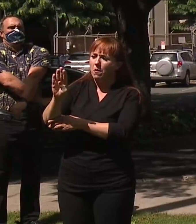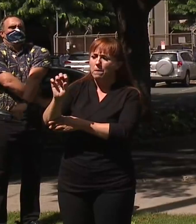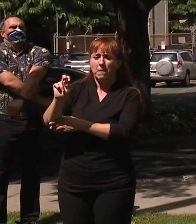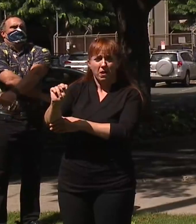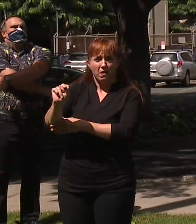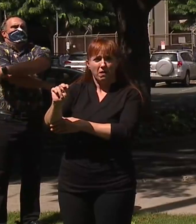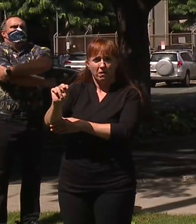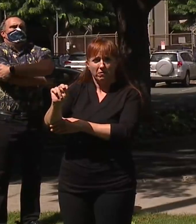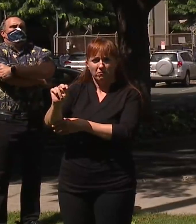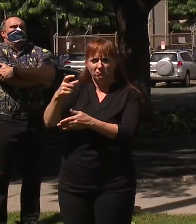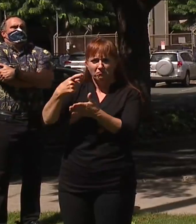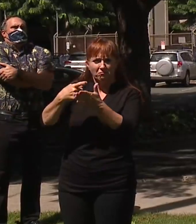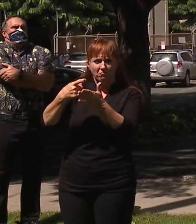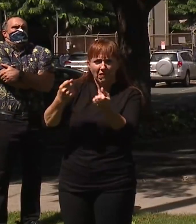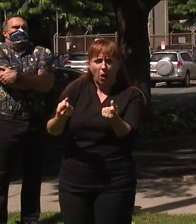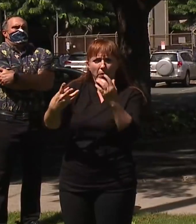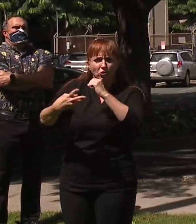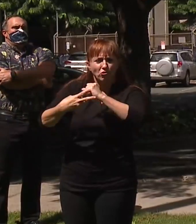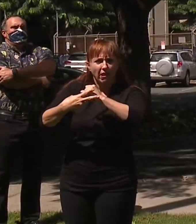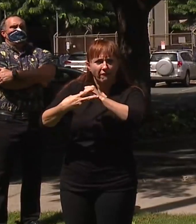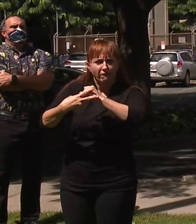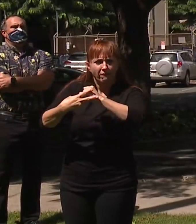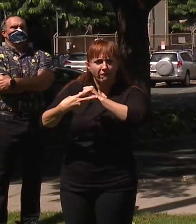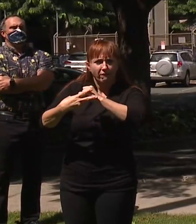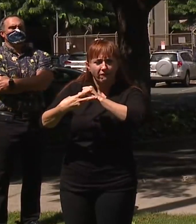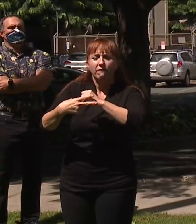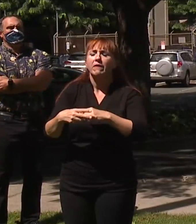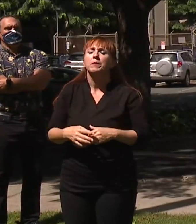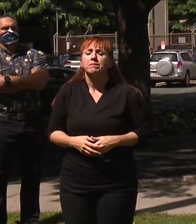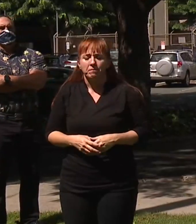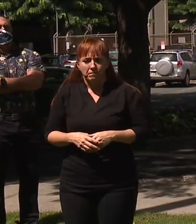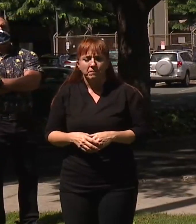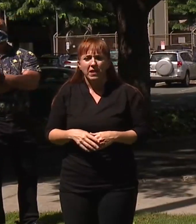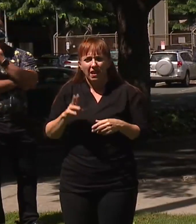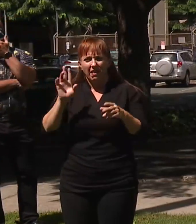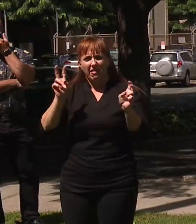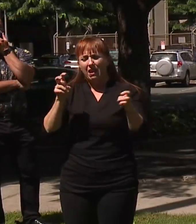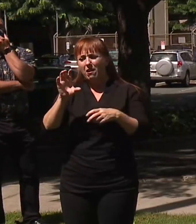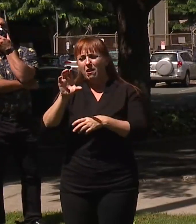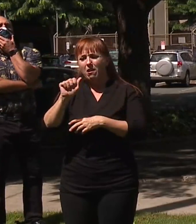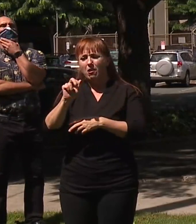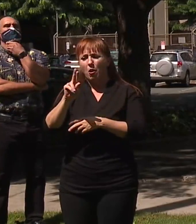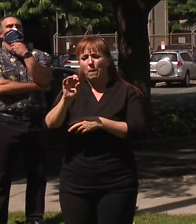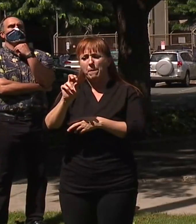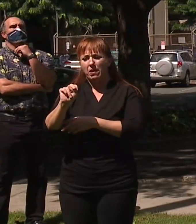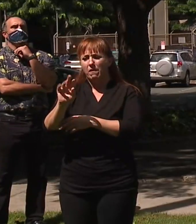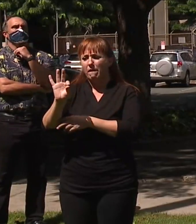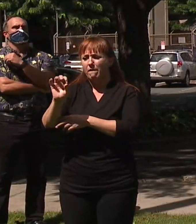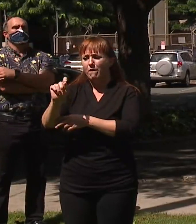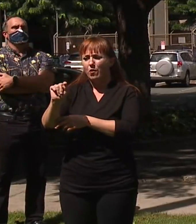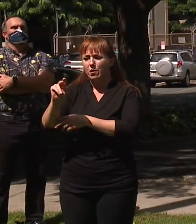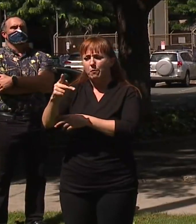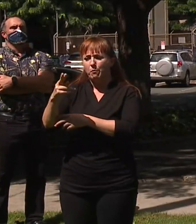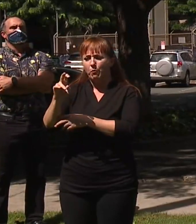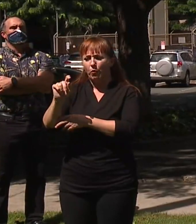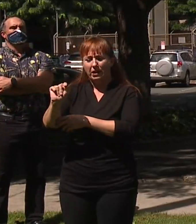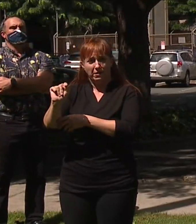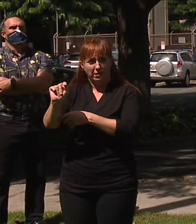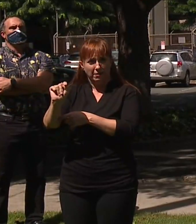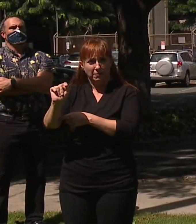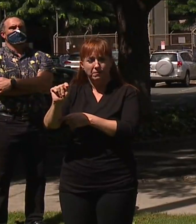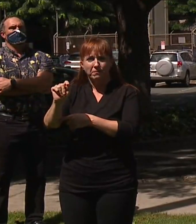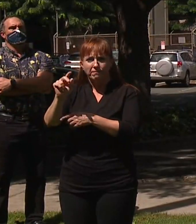So, we're not sure until we get the final audit in terms of what the performance is going to look like, but nationally, we know that energy